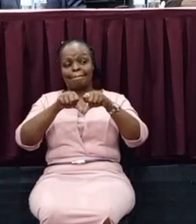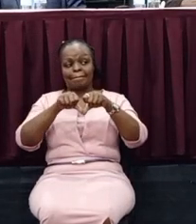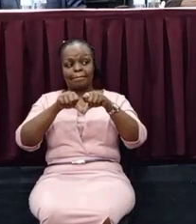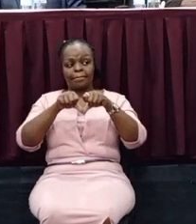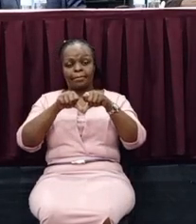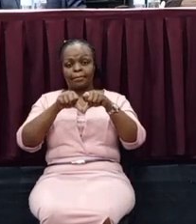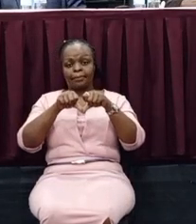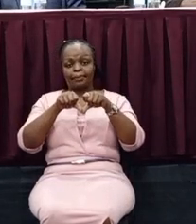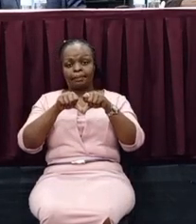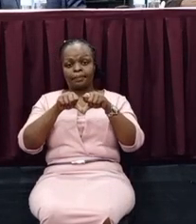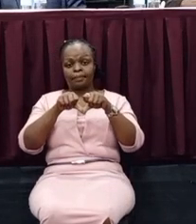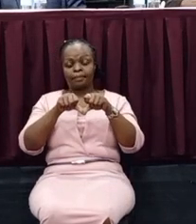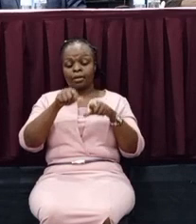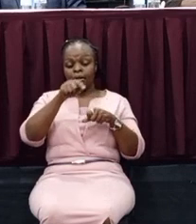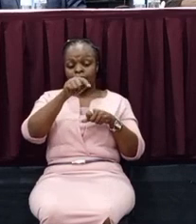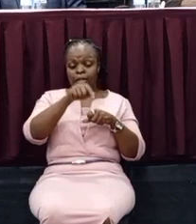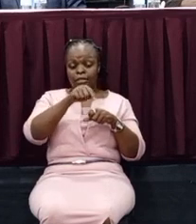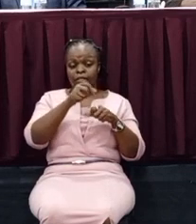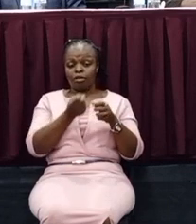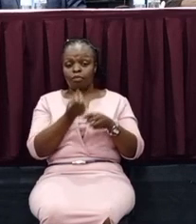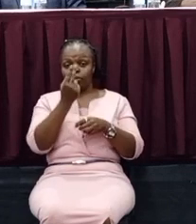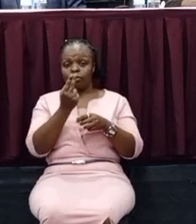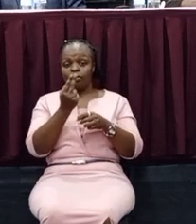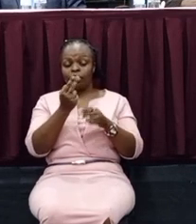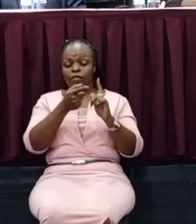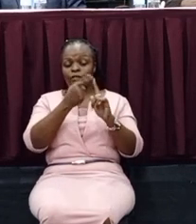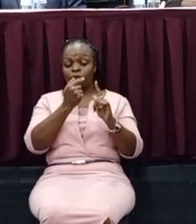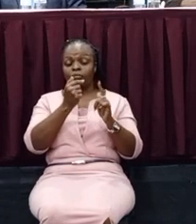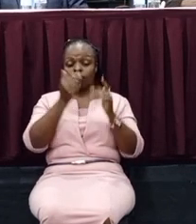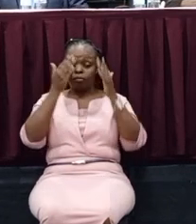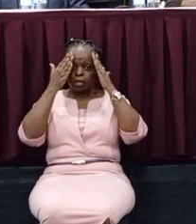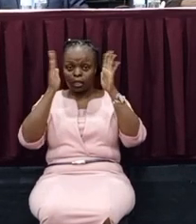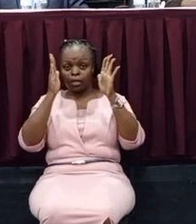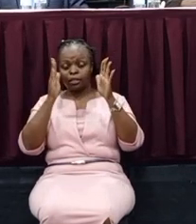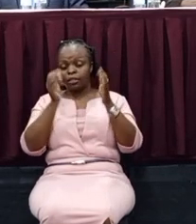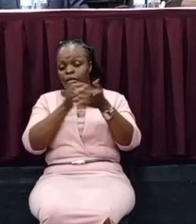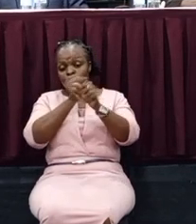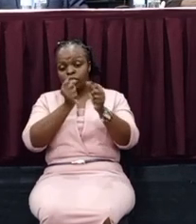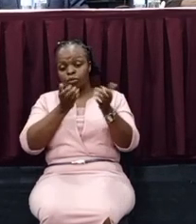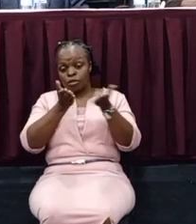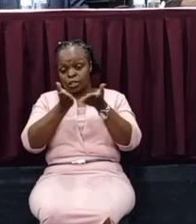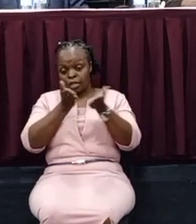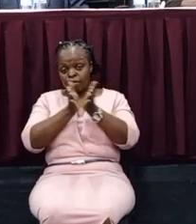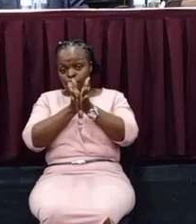And this arose out of the realization that you cannot serve the public effectively